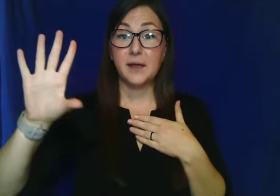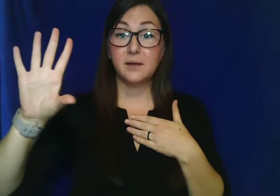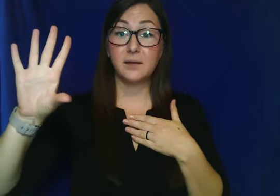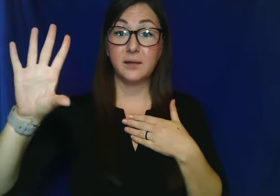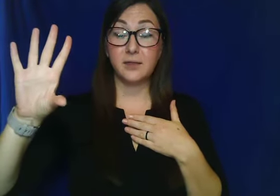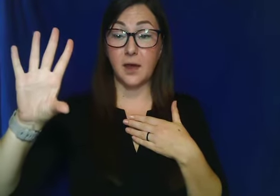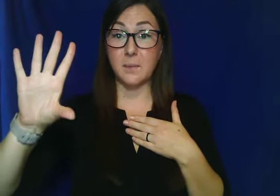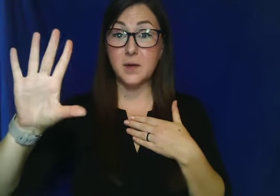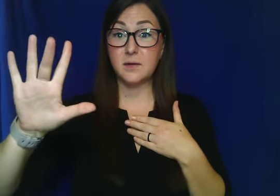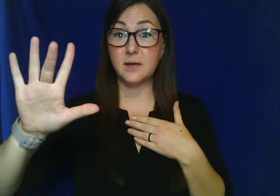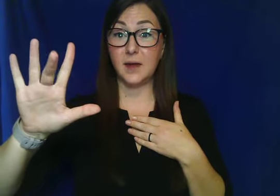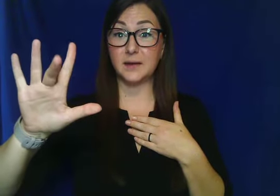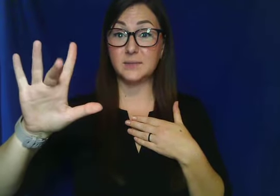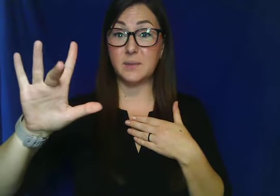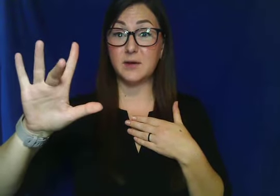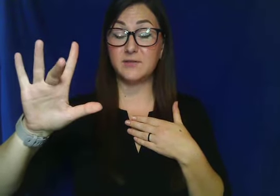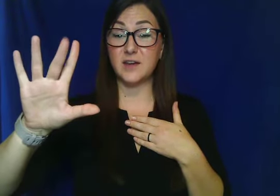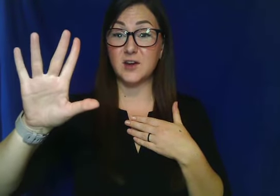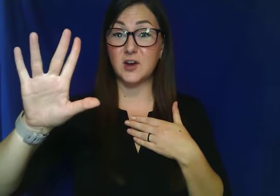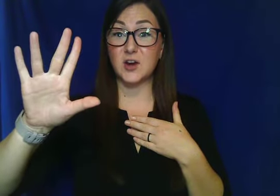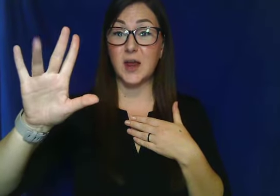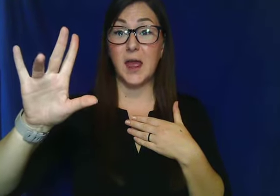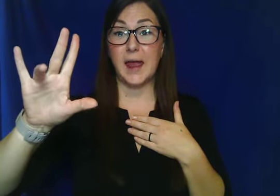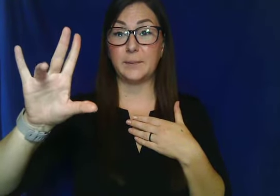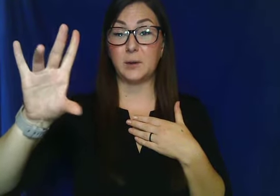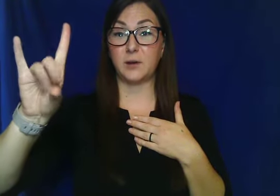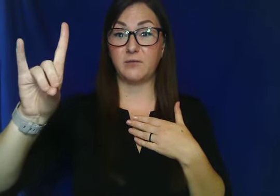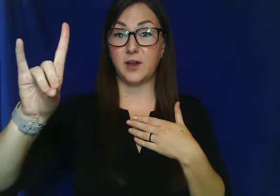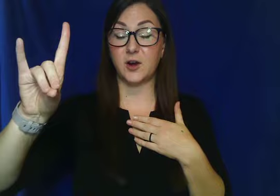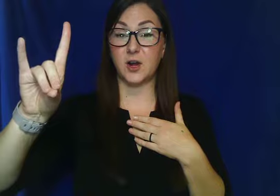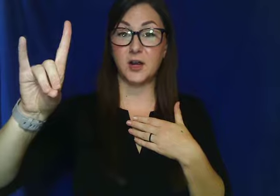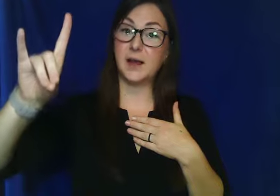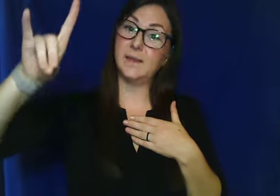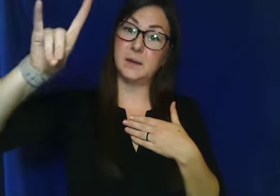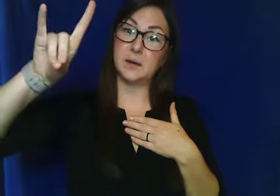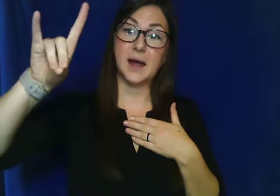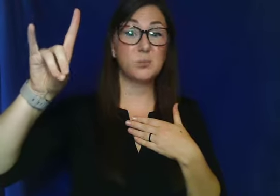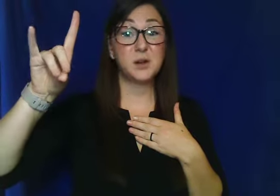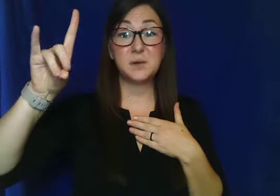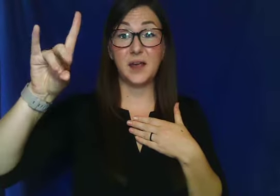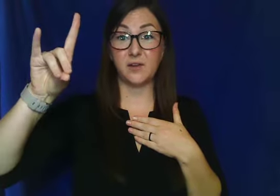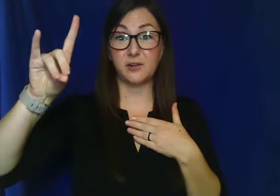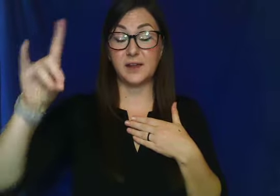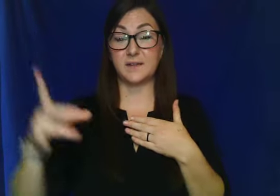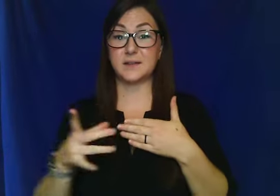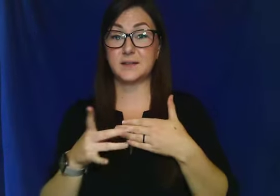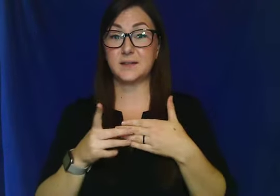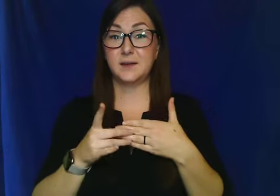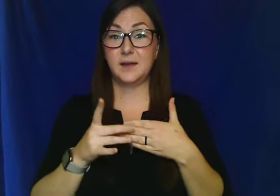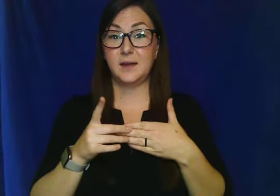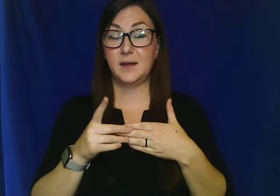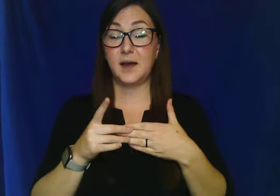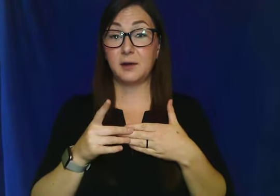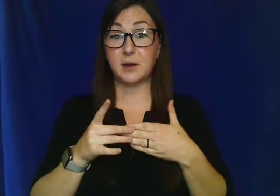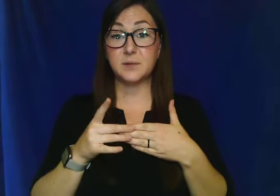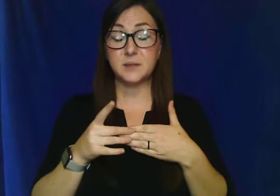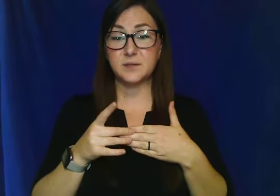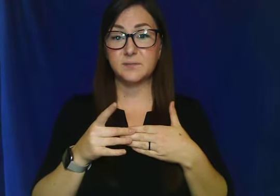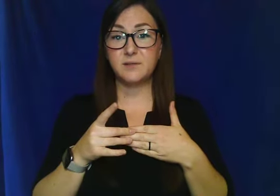thumb and my middle finger and my ring finger and I bring them together like this. I grab the tips of my